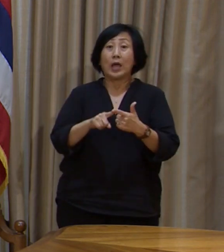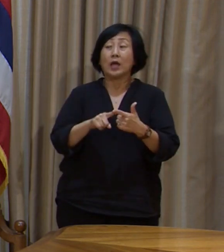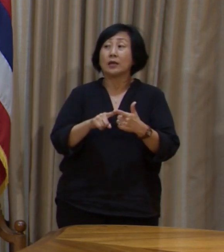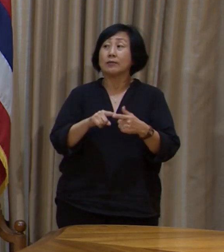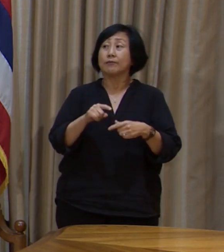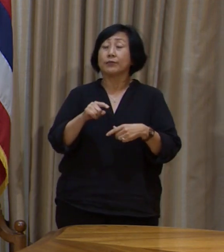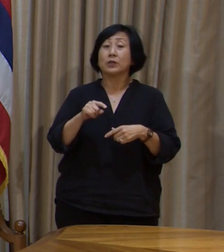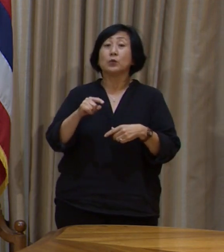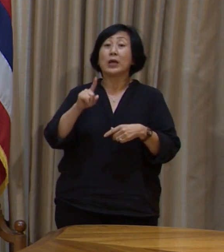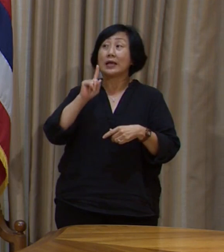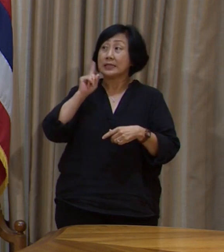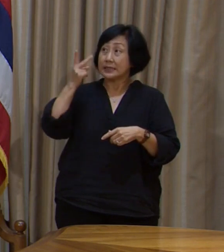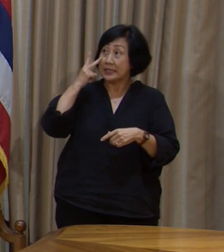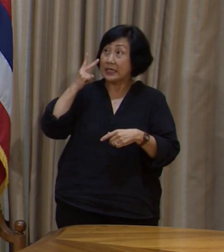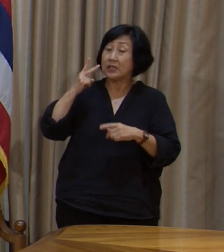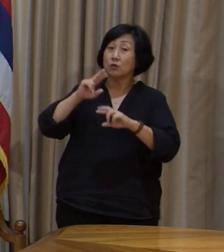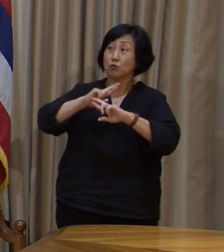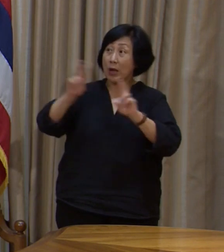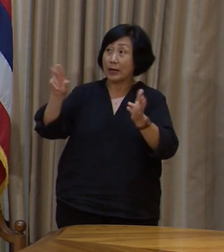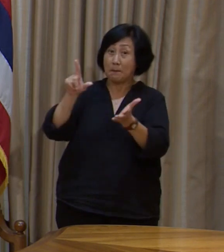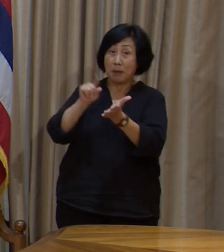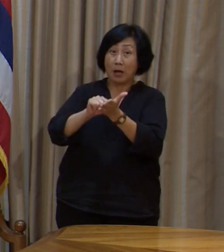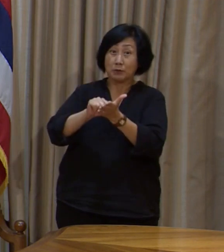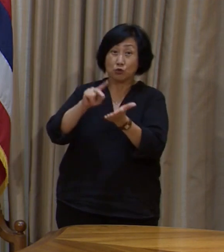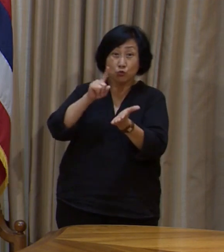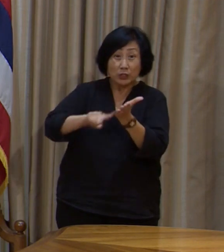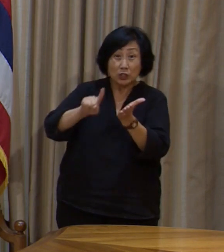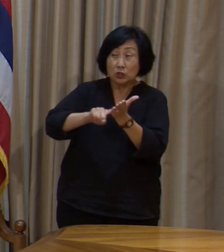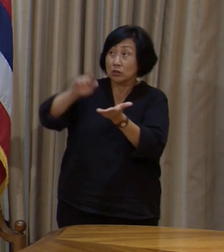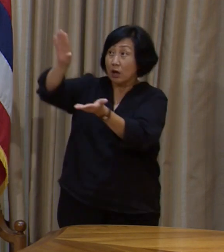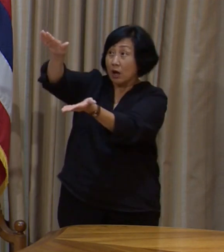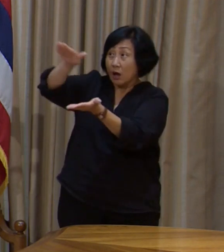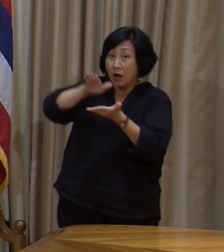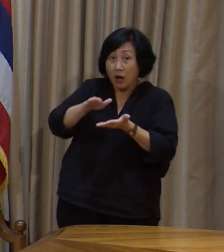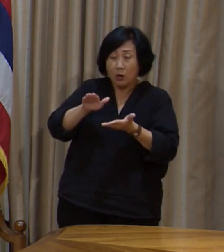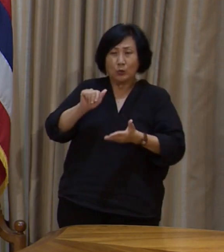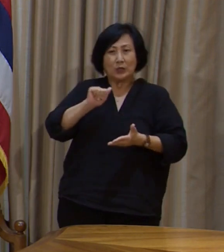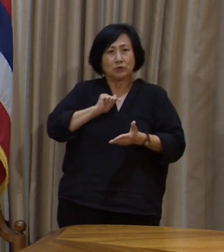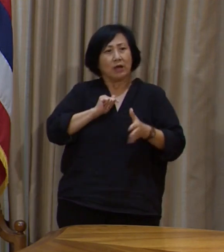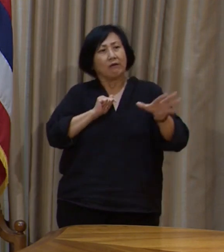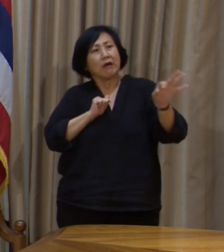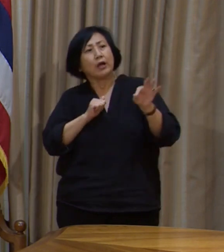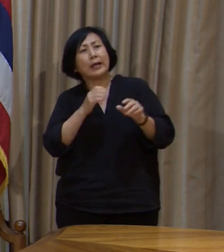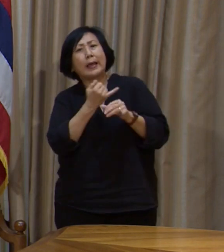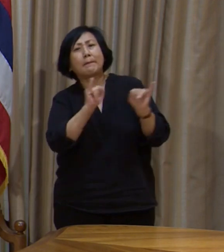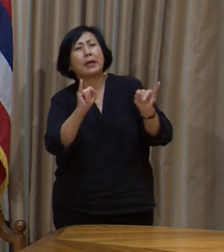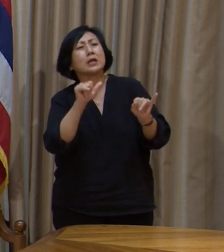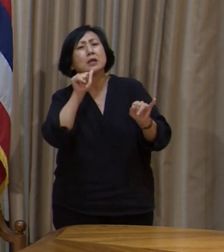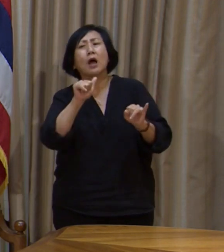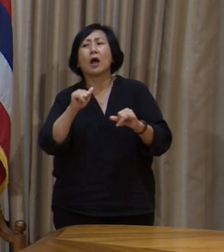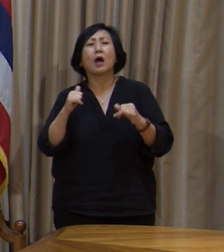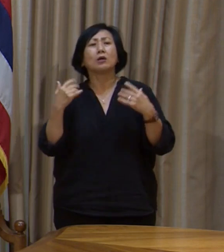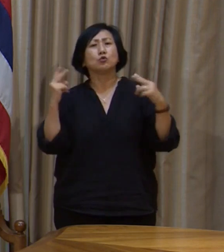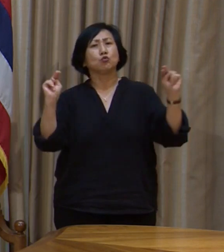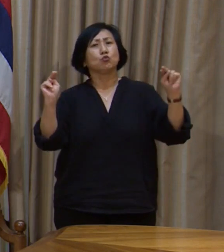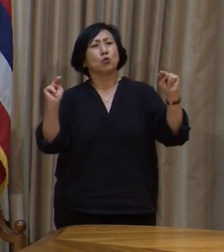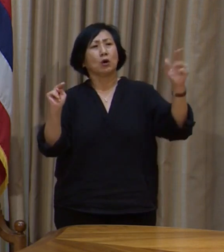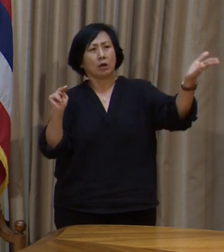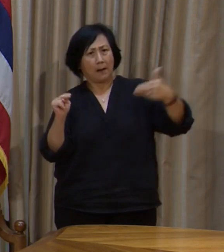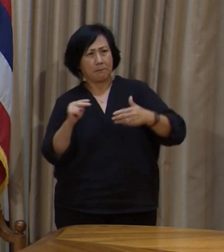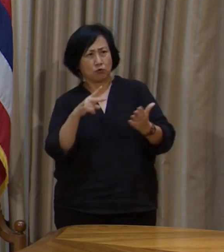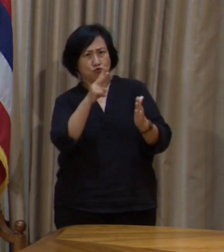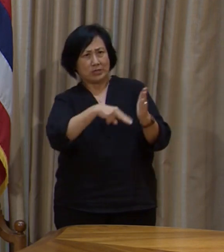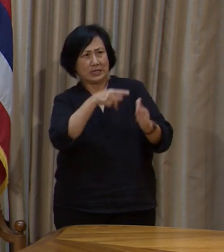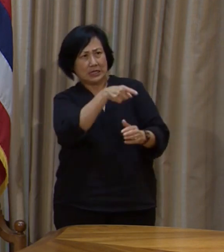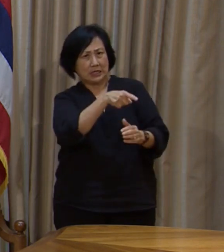access to the data, we will provide an independent assessment to all the work that is going on now